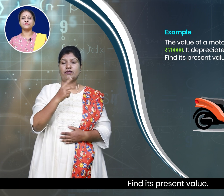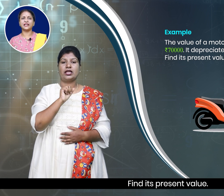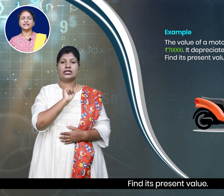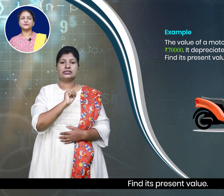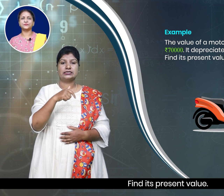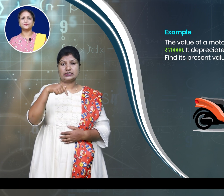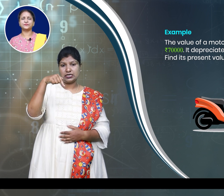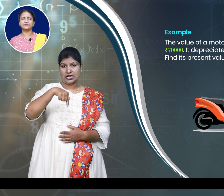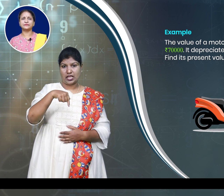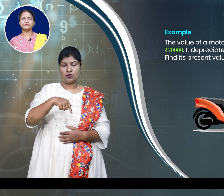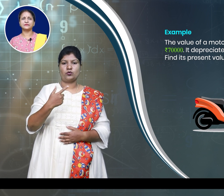value.